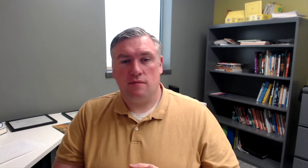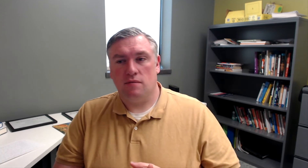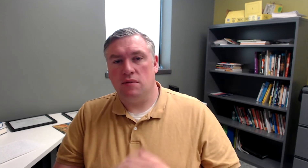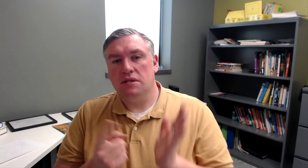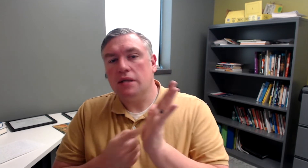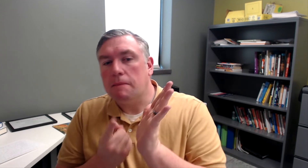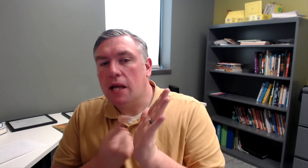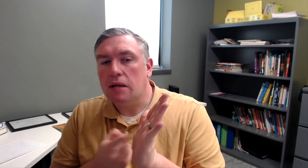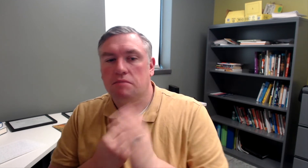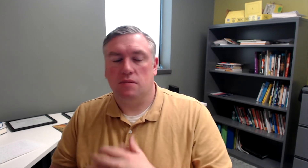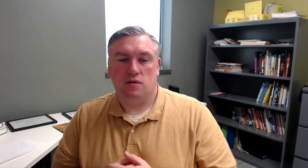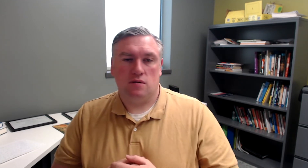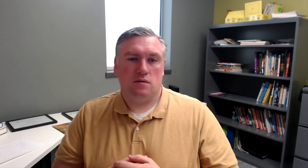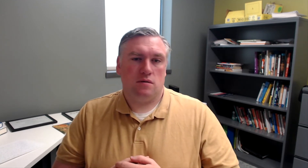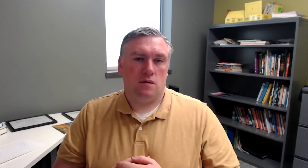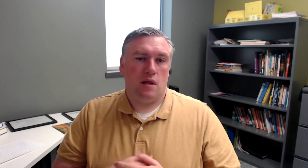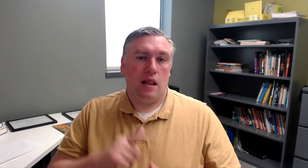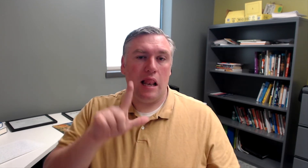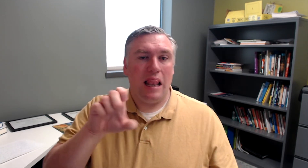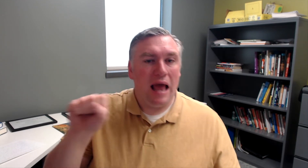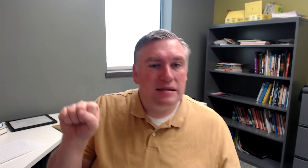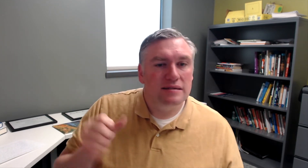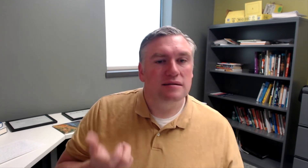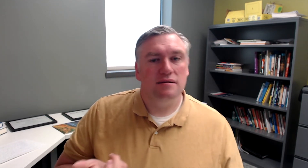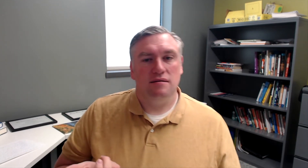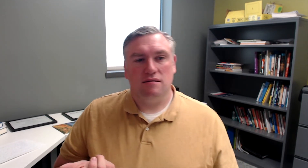sometimes, less?